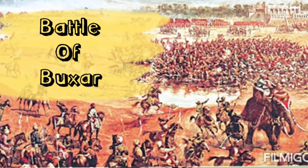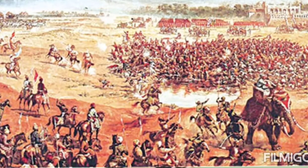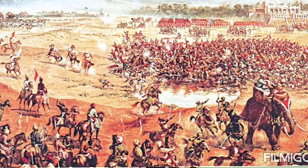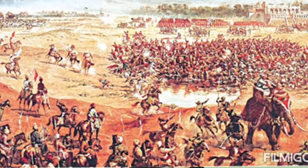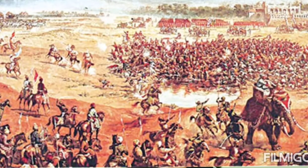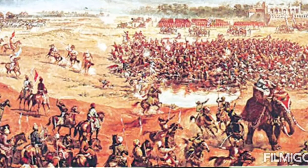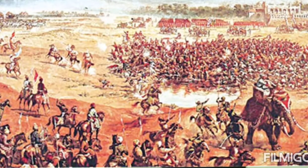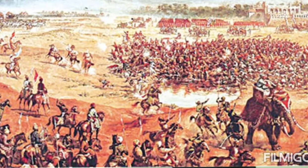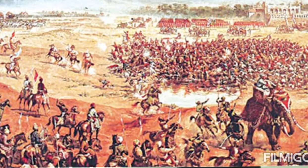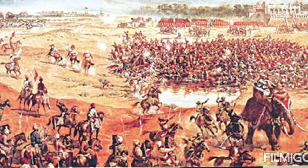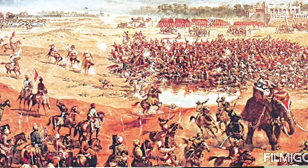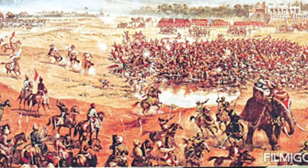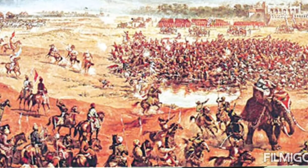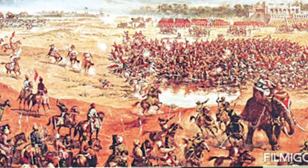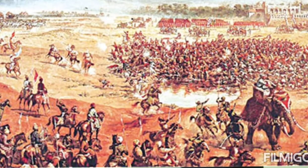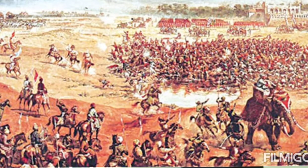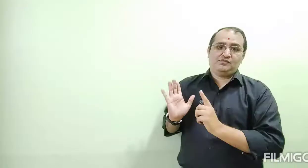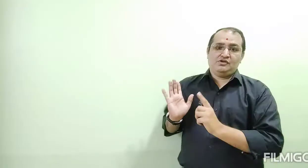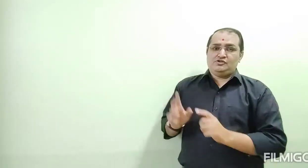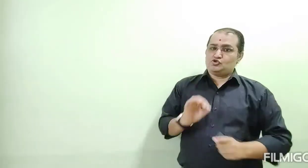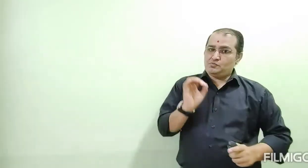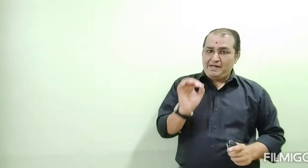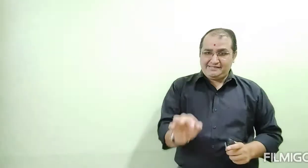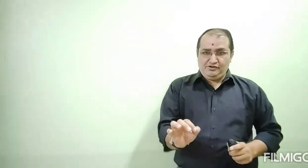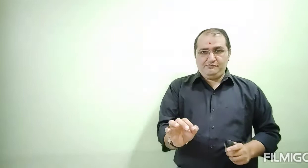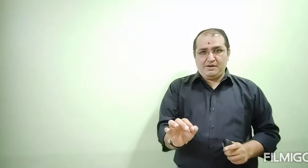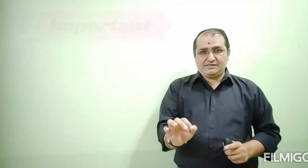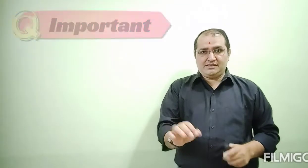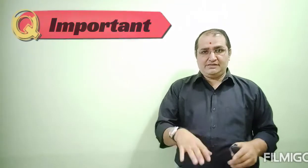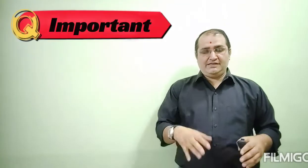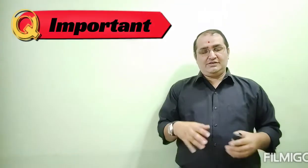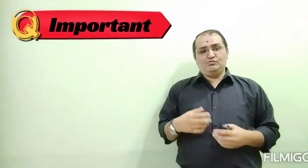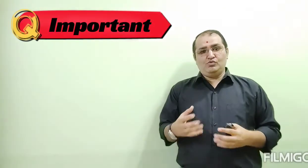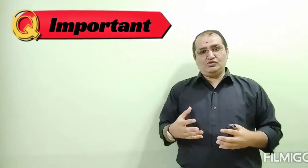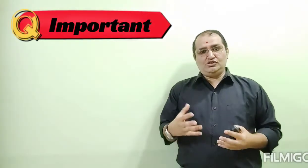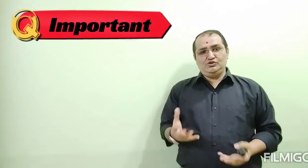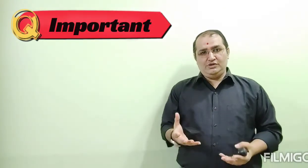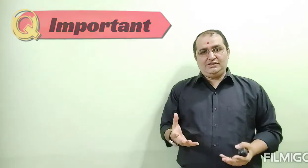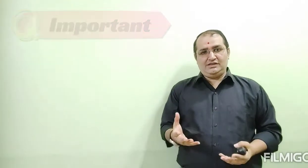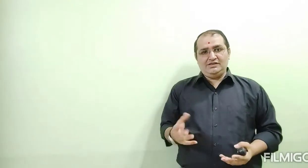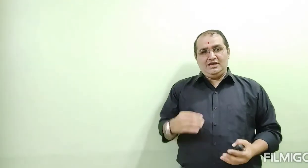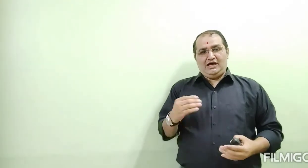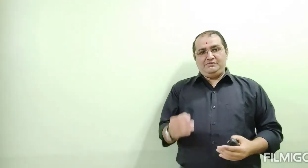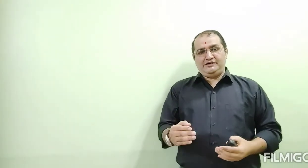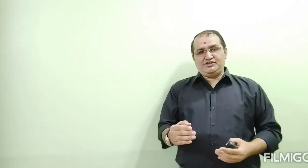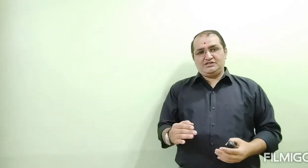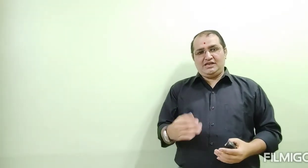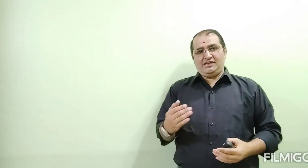of Bakshar. So, battle of Bakshar. That is a most unique thing. Now, Britishers, one after